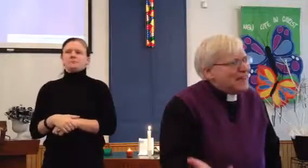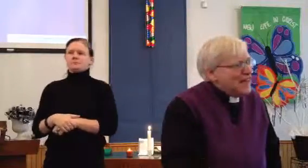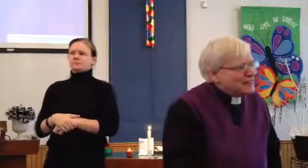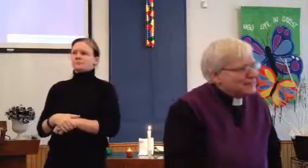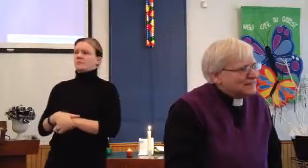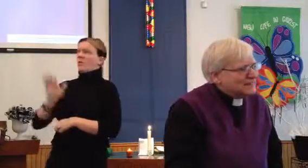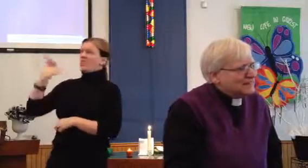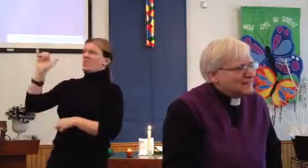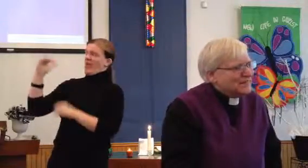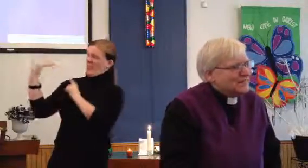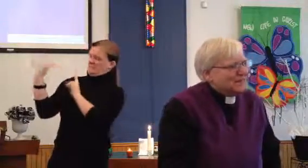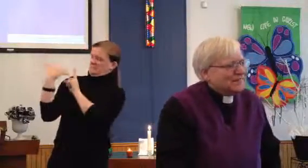that?